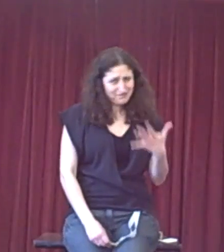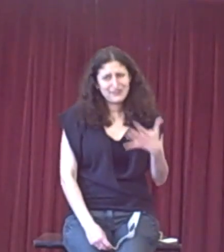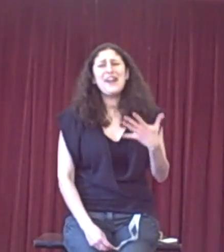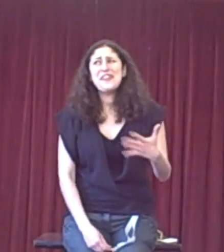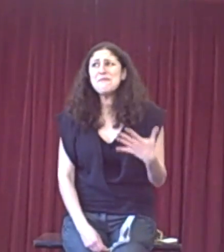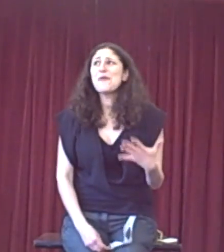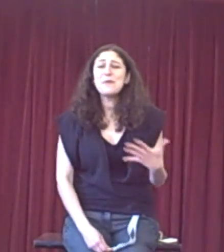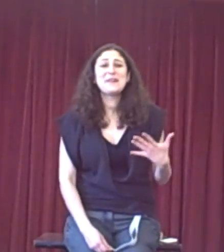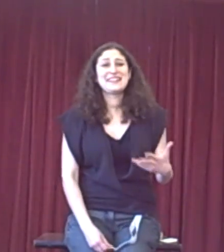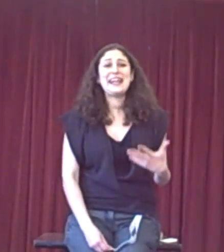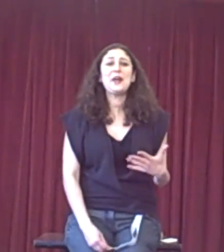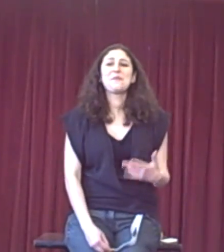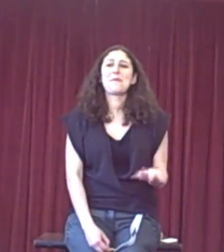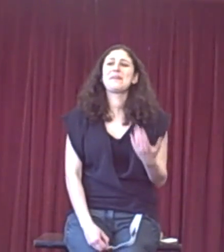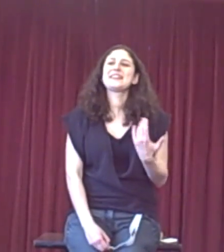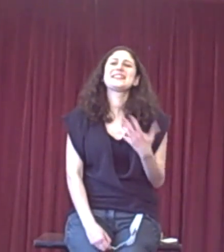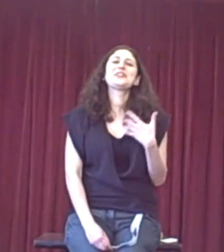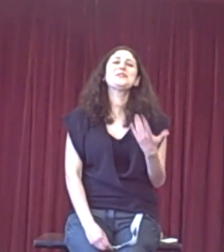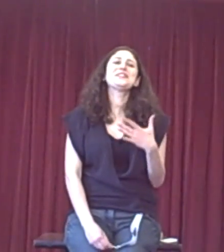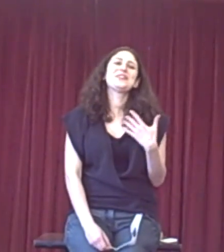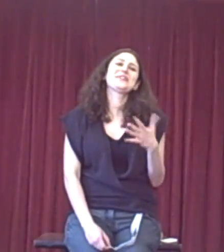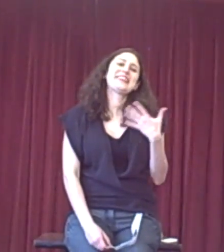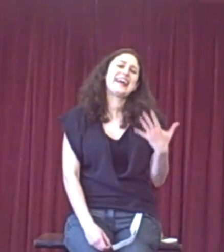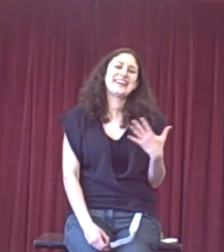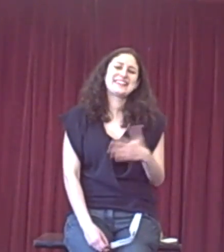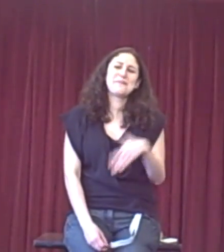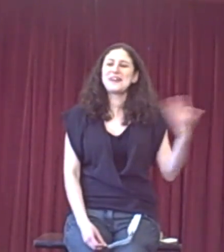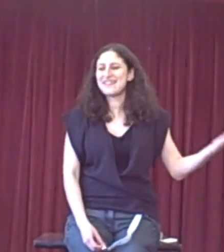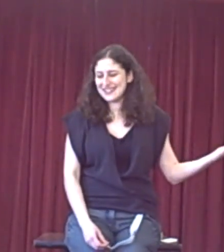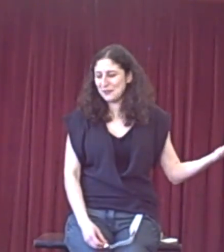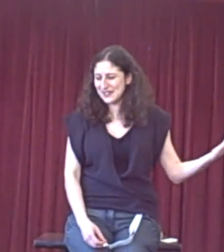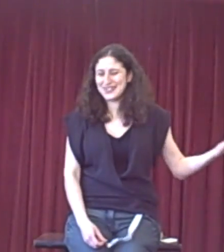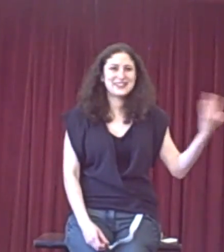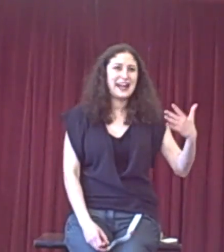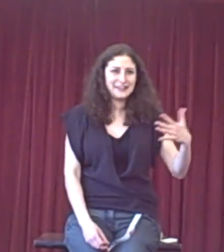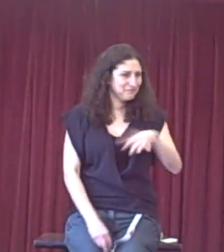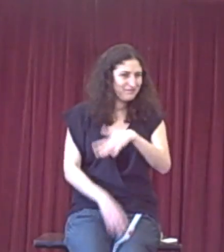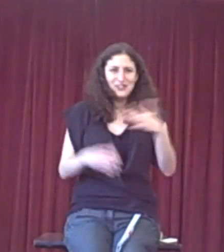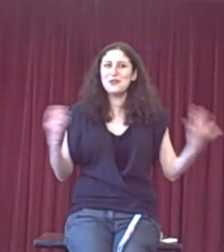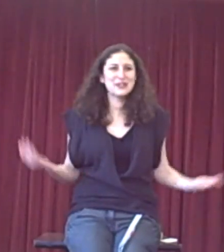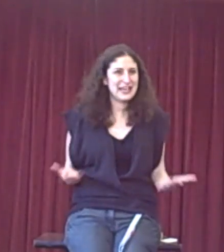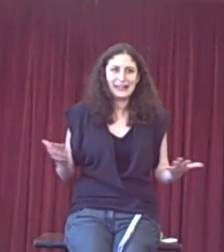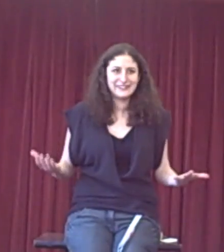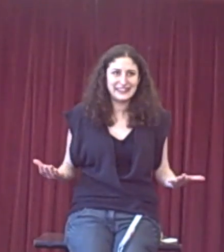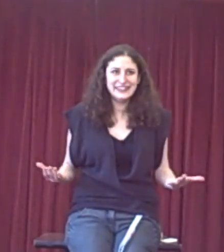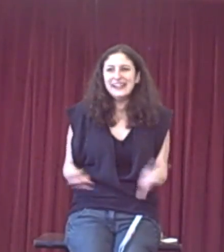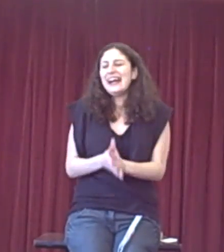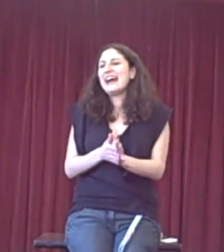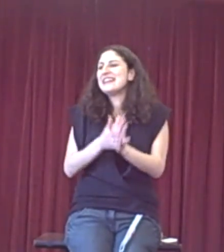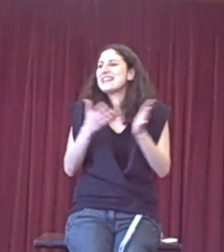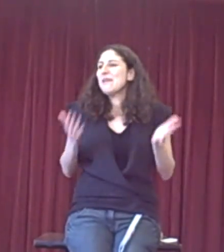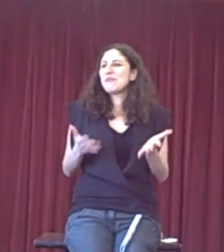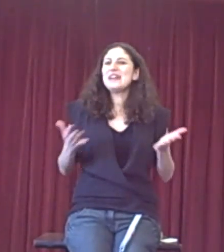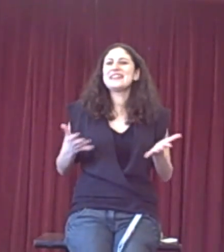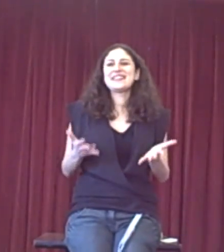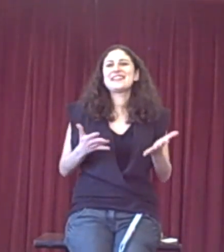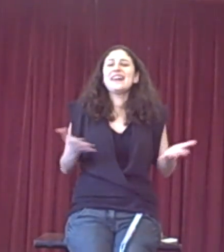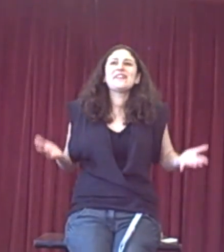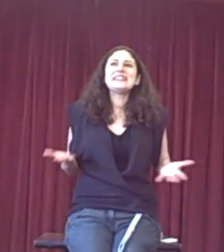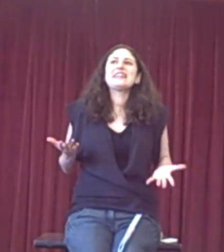I think probably the second one, because as soon as you attack it, someone else wants to attack your attack of it. And it's really, it's this kind of idea